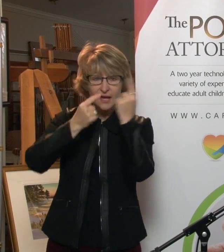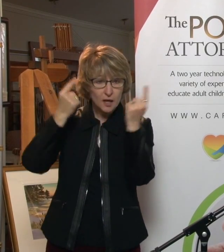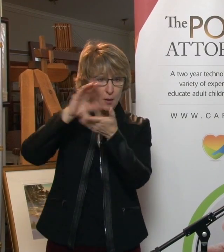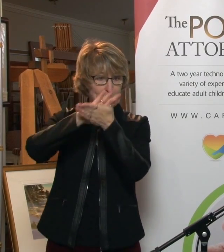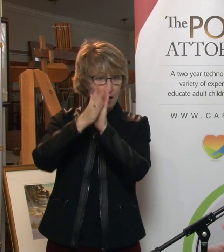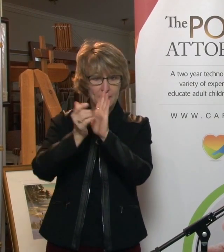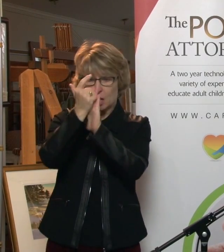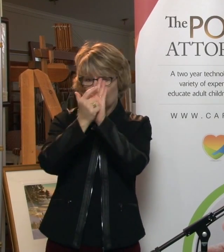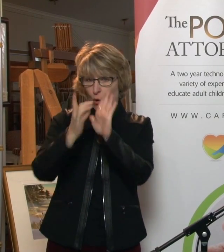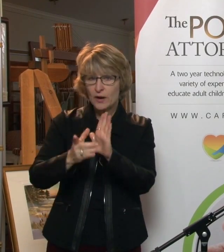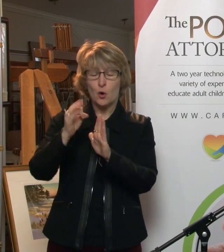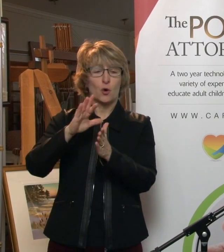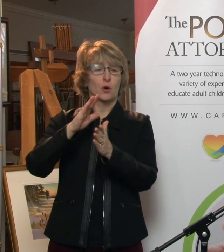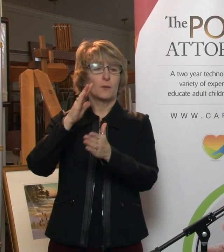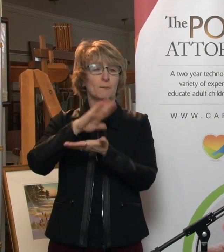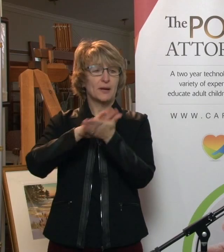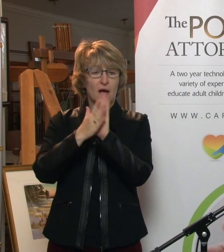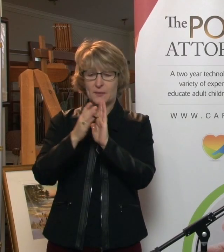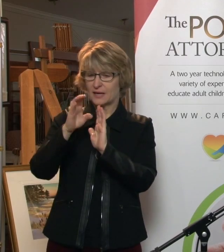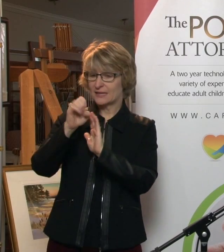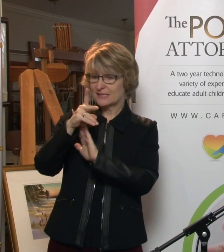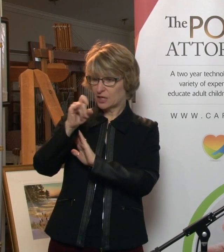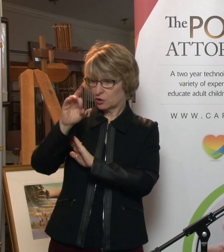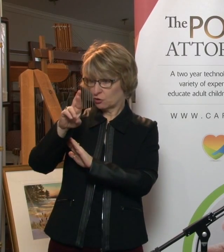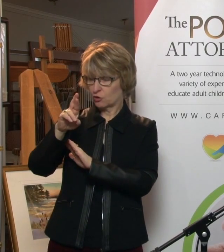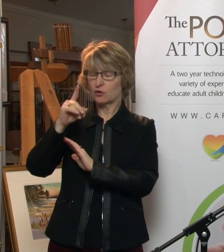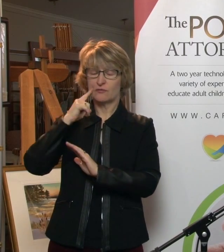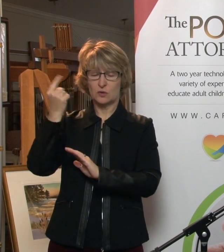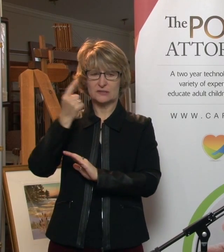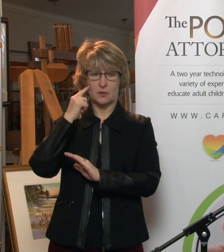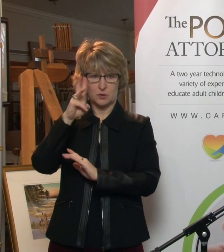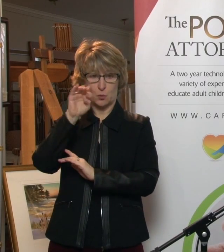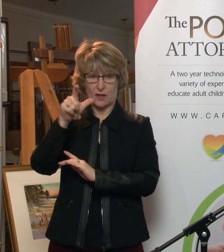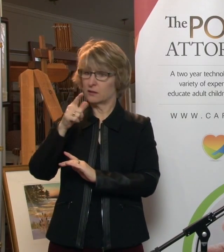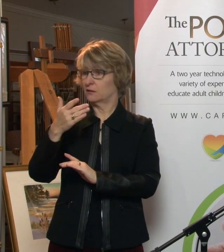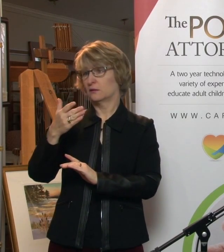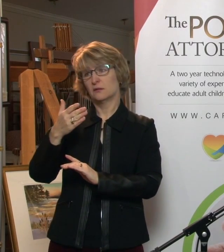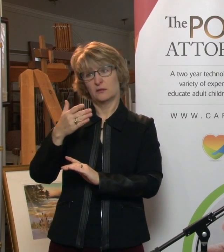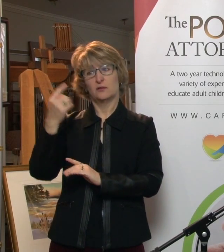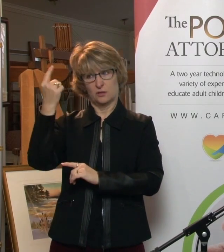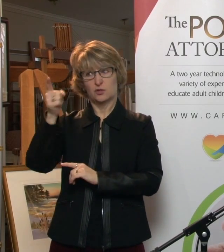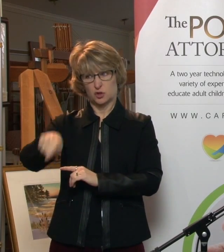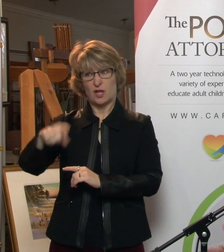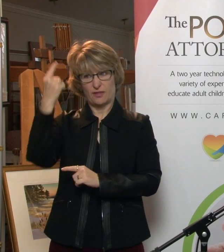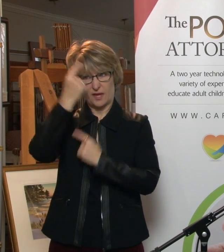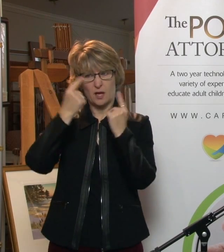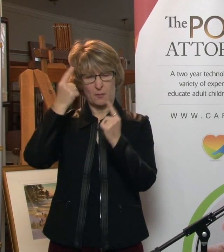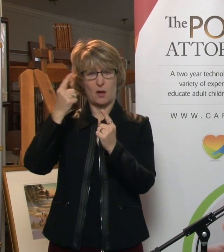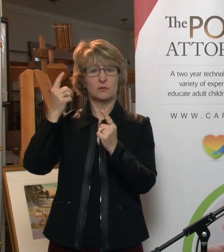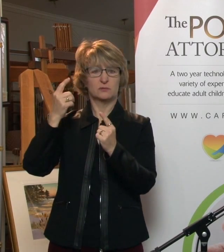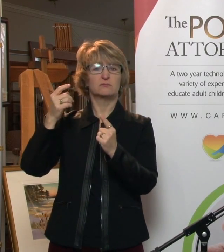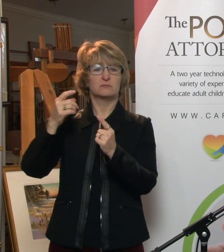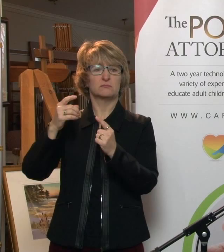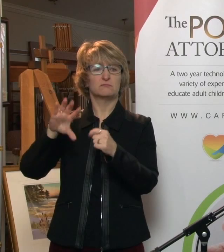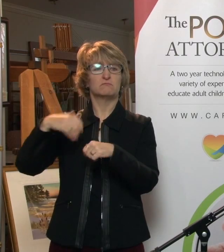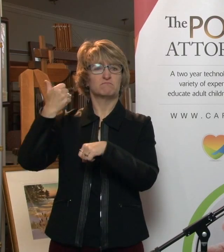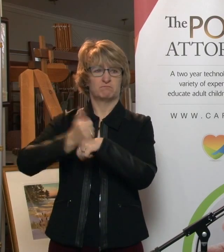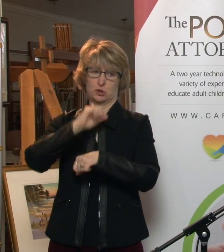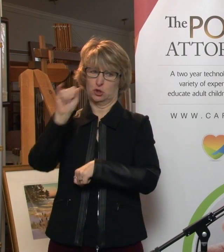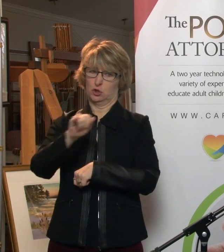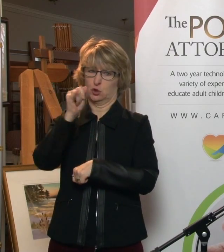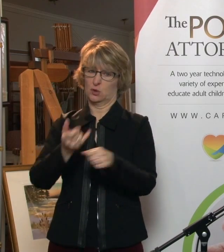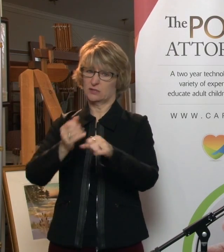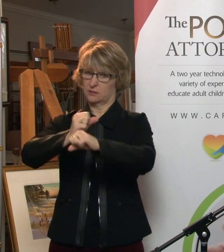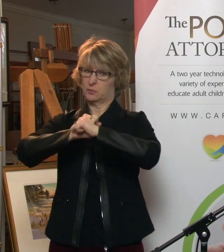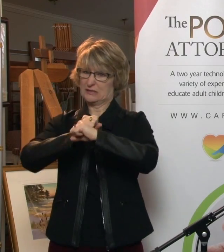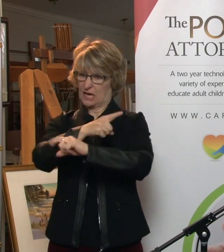an attorney or an executor for which you may want to think about taking out insurance, that tells you something about the role. So again, very